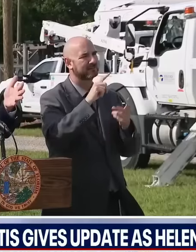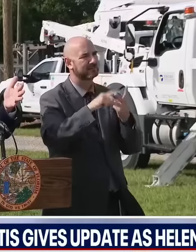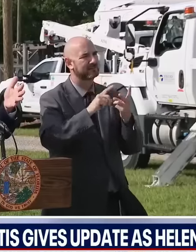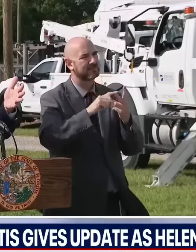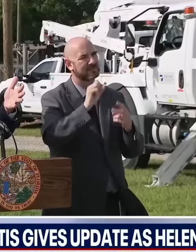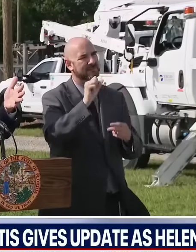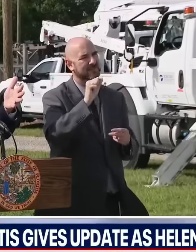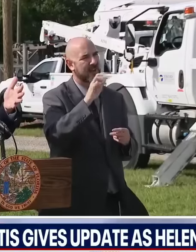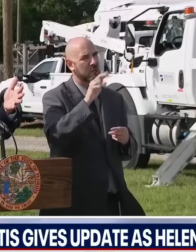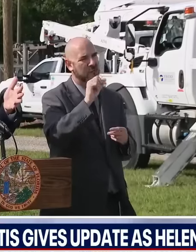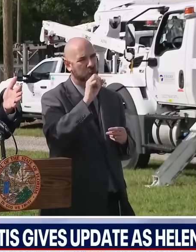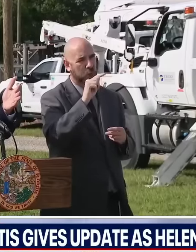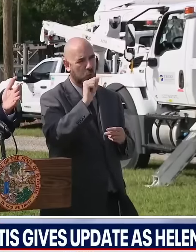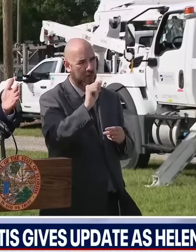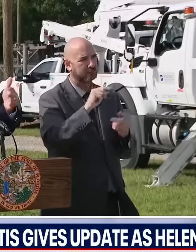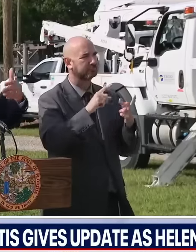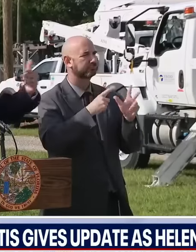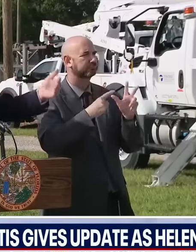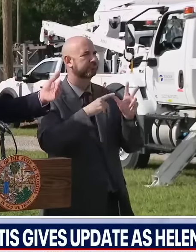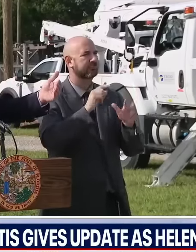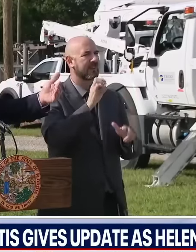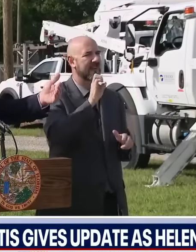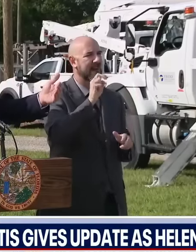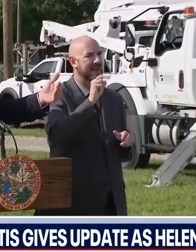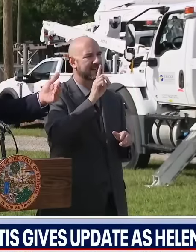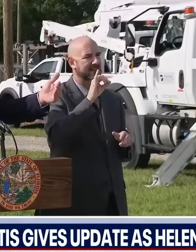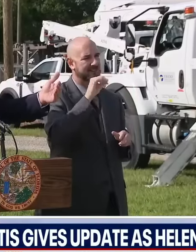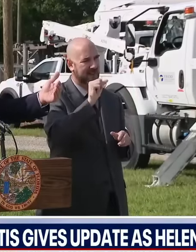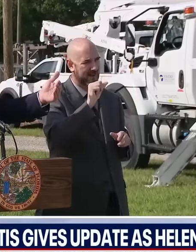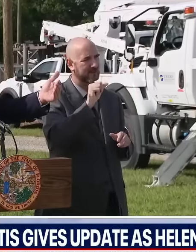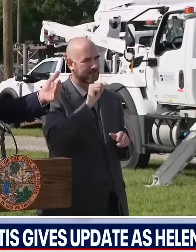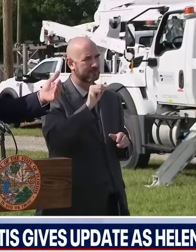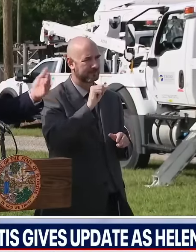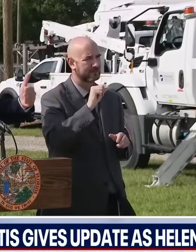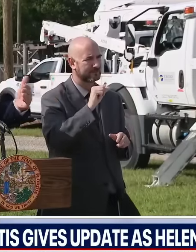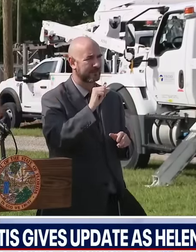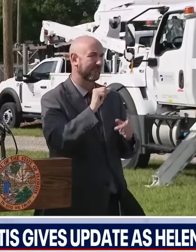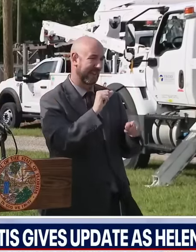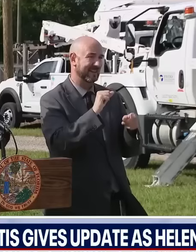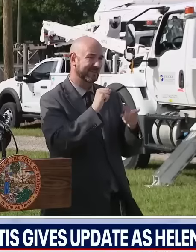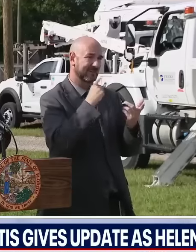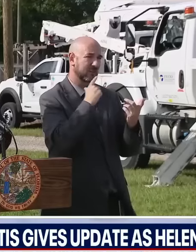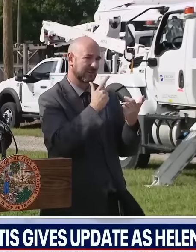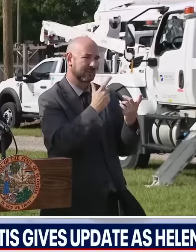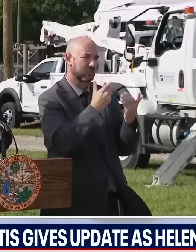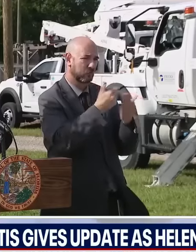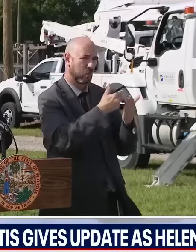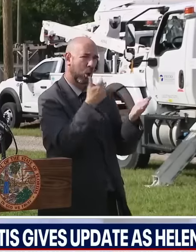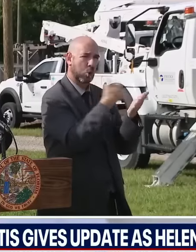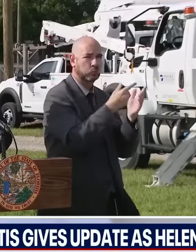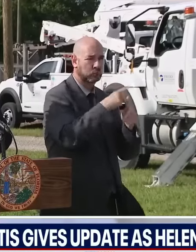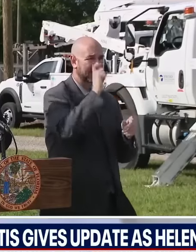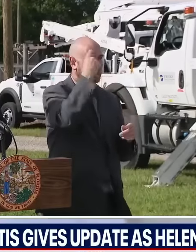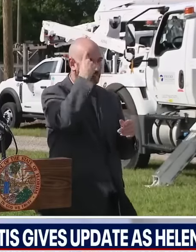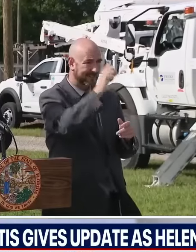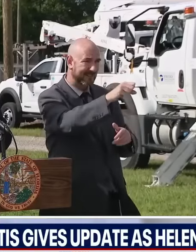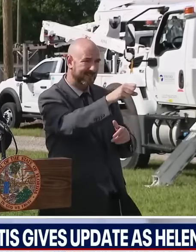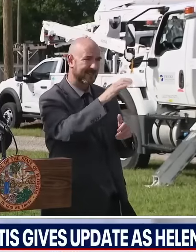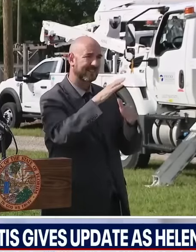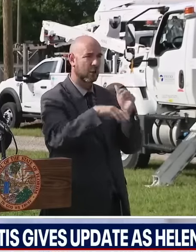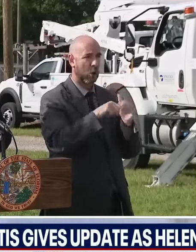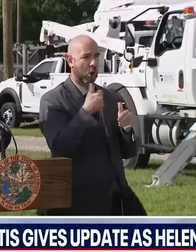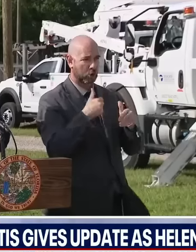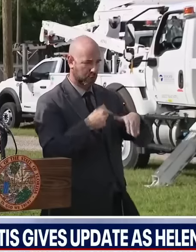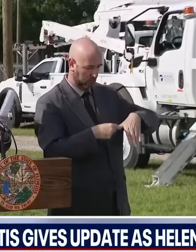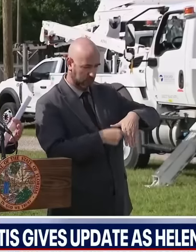could end up hitting Tallahassee. That's a lot closer to Tallahassee than some of the others on the eastern part of the state